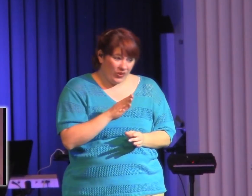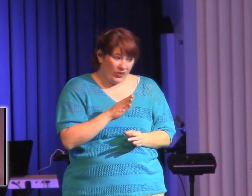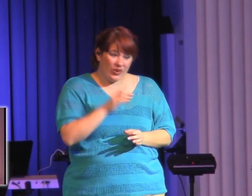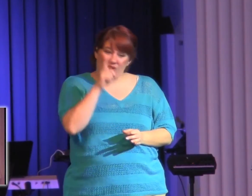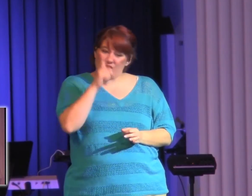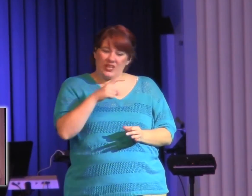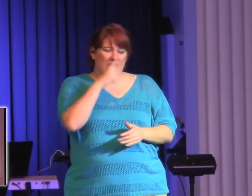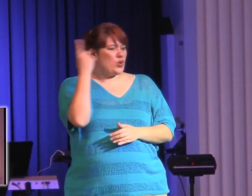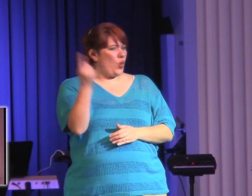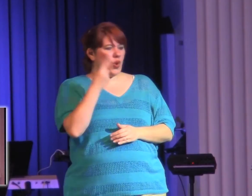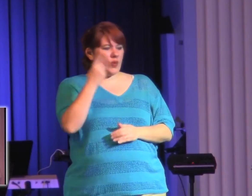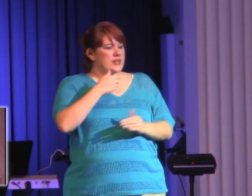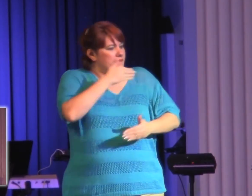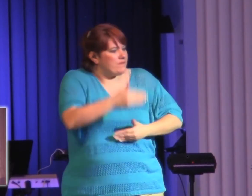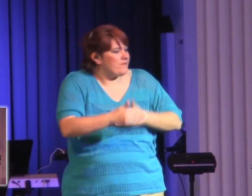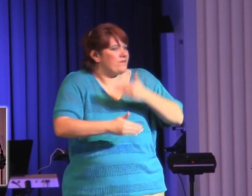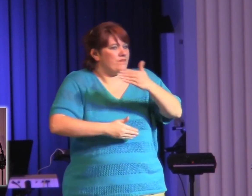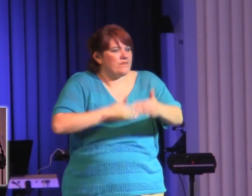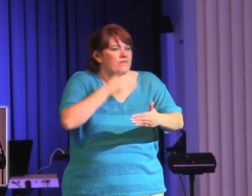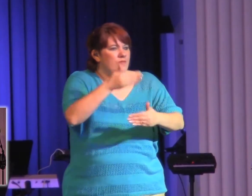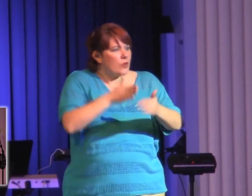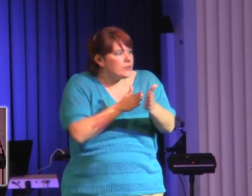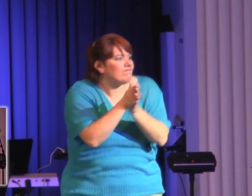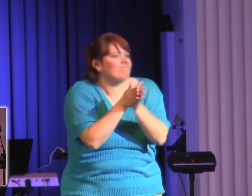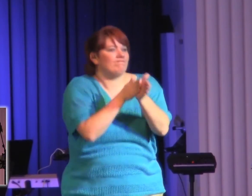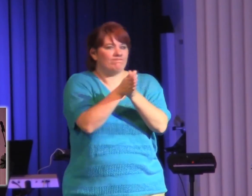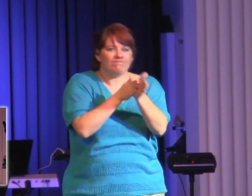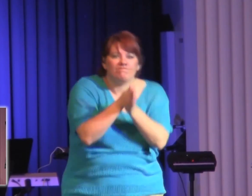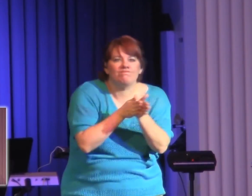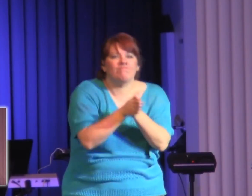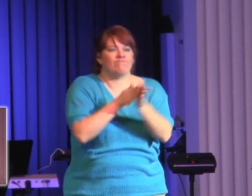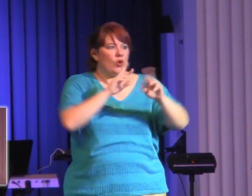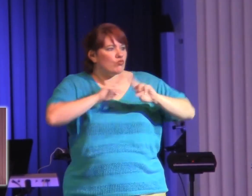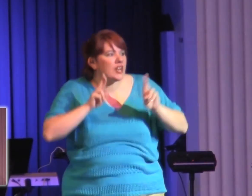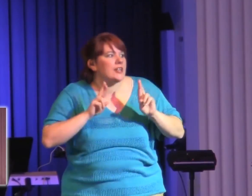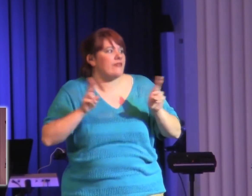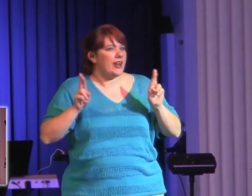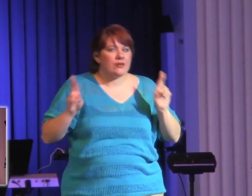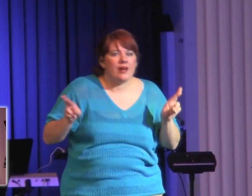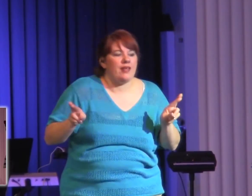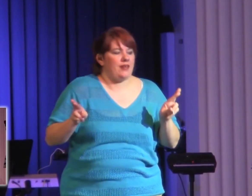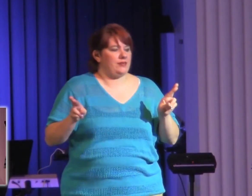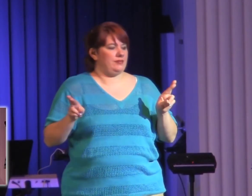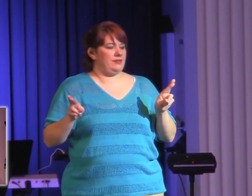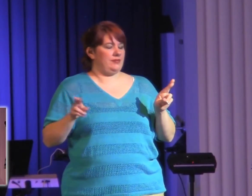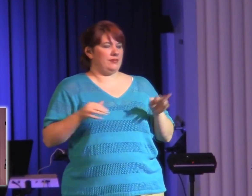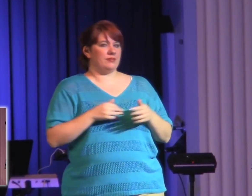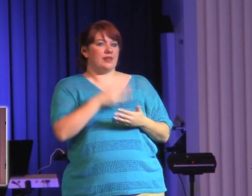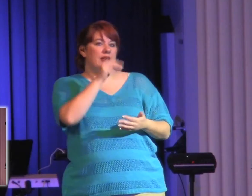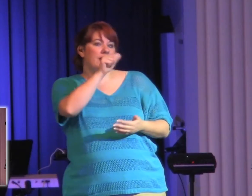return. So in Matthew chapter 5 and verse 48, he says, Be perfect, therefore, as your heavenly